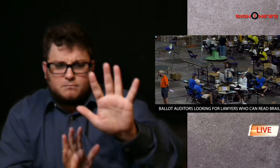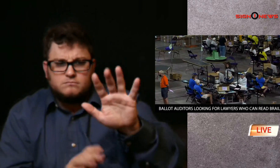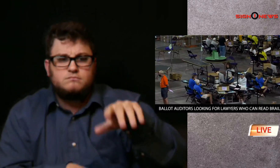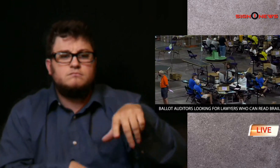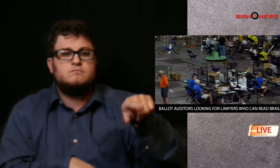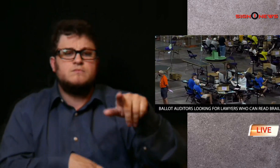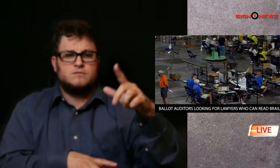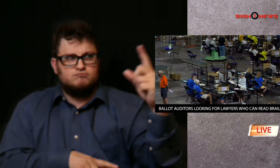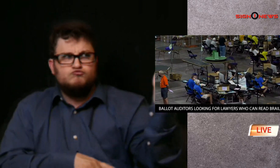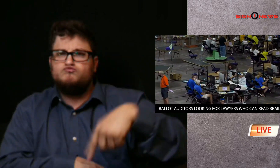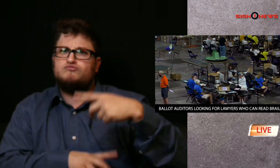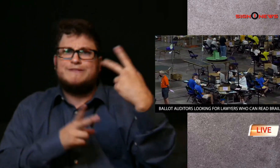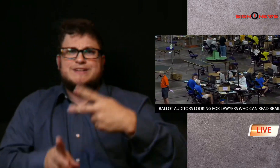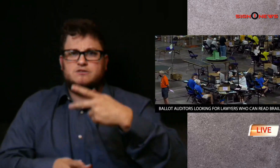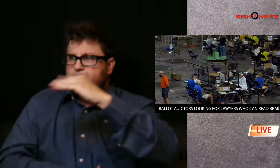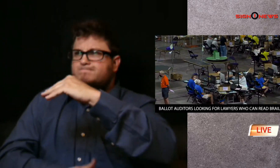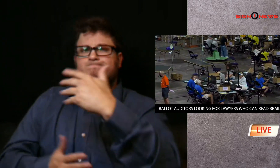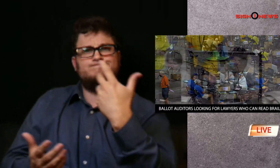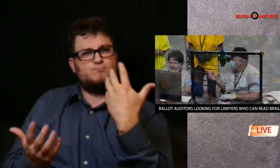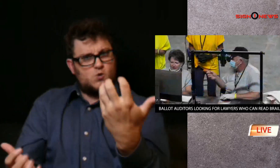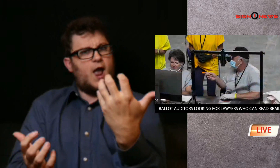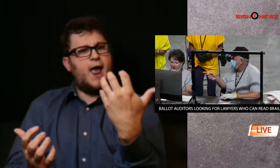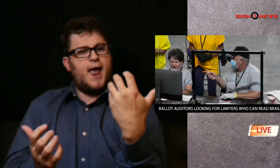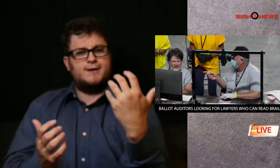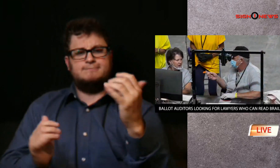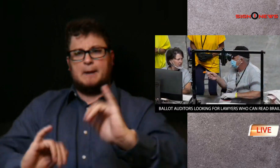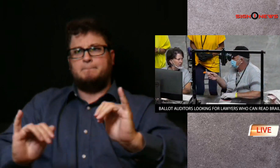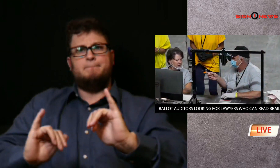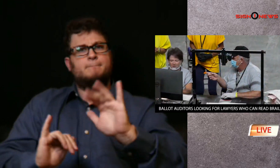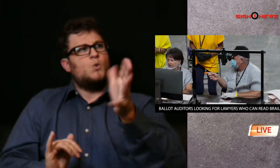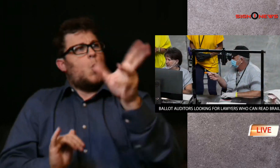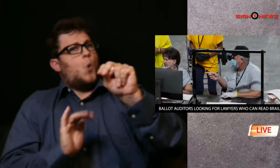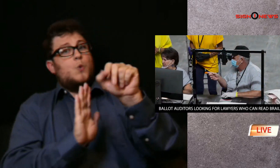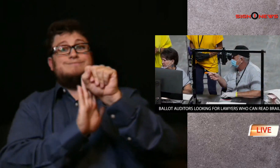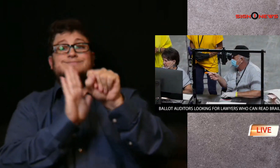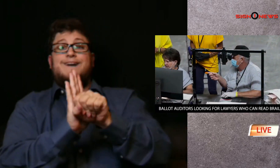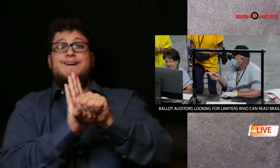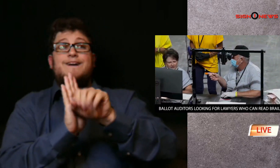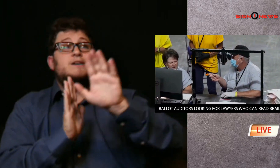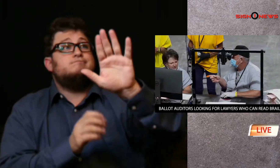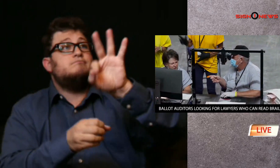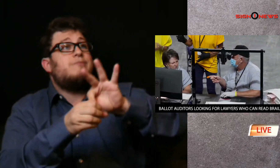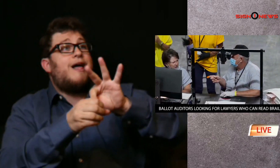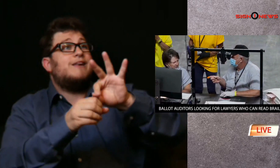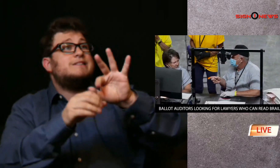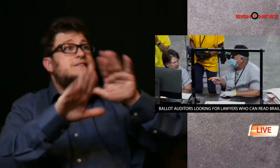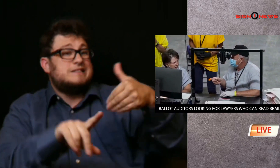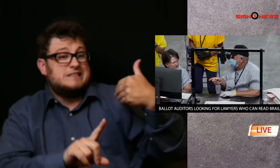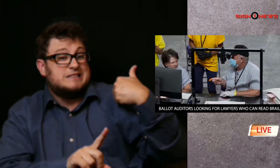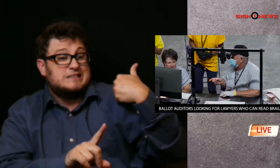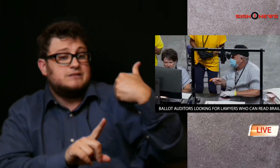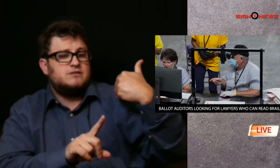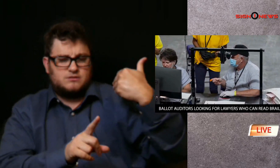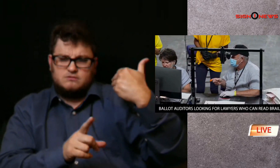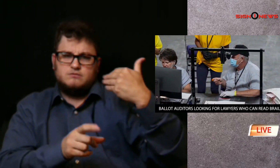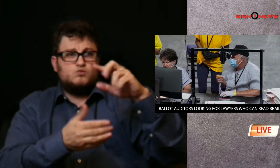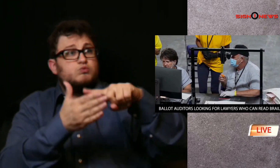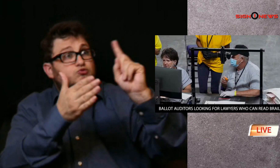but they have seen a growing number of visits from several pro-trump republicans who say